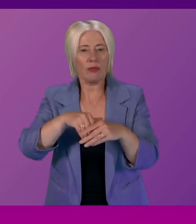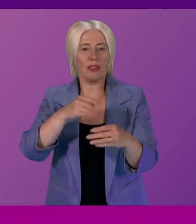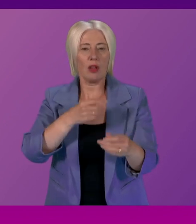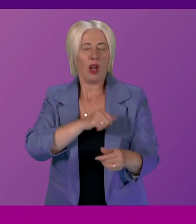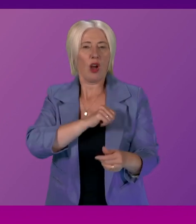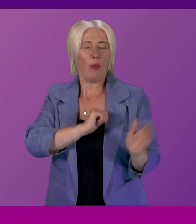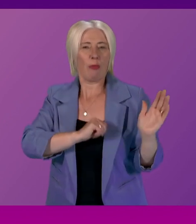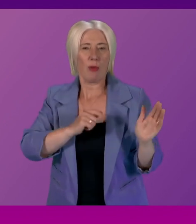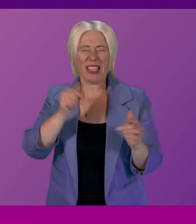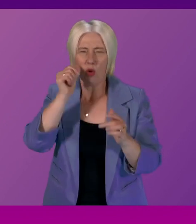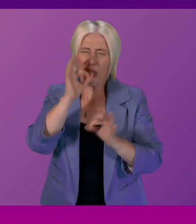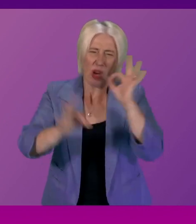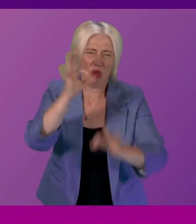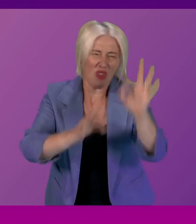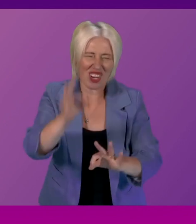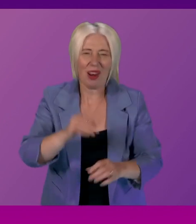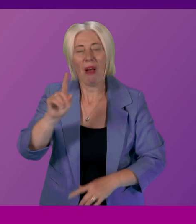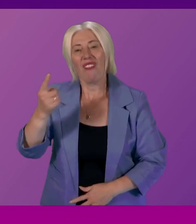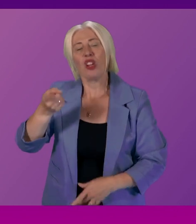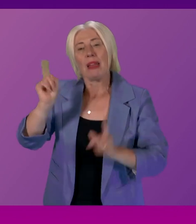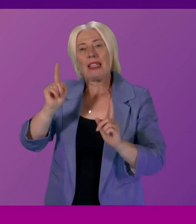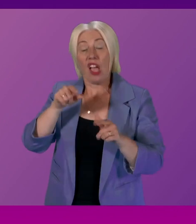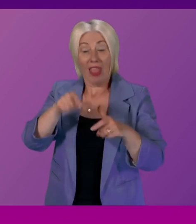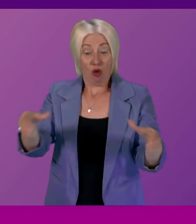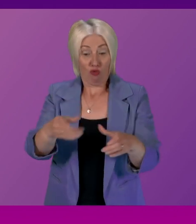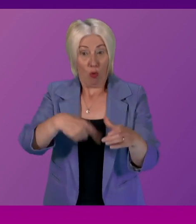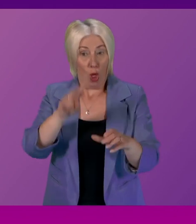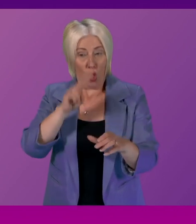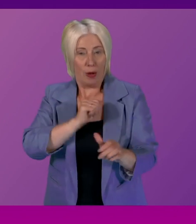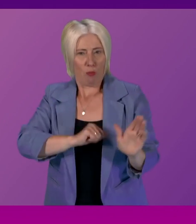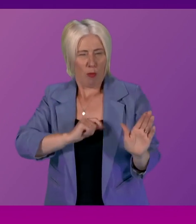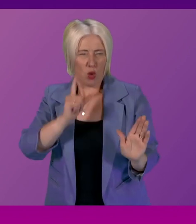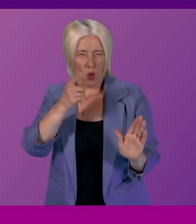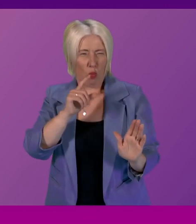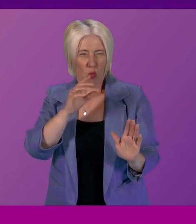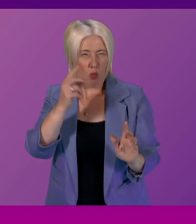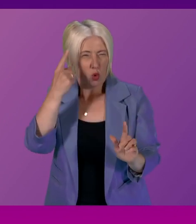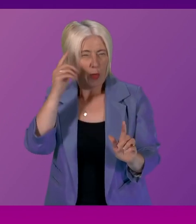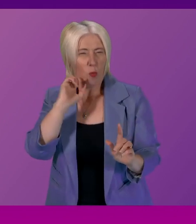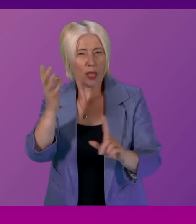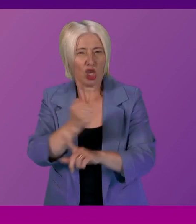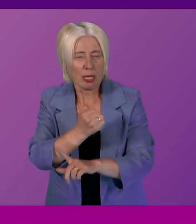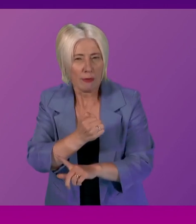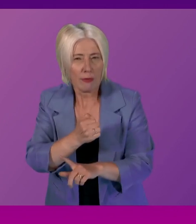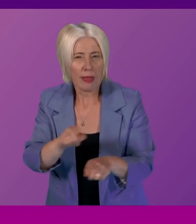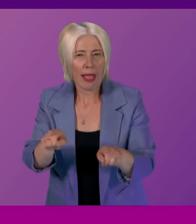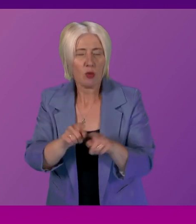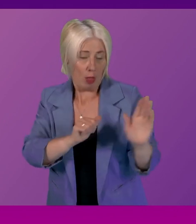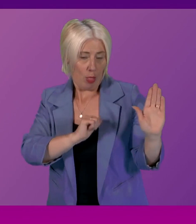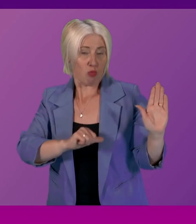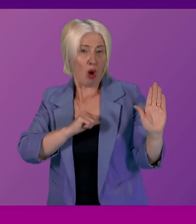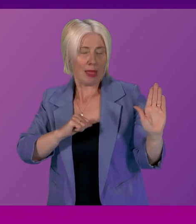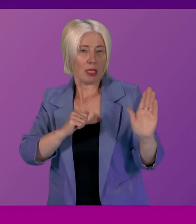there apologies and what does the first minister hope to see this group achieve and the promise bill when can we likely